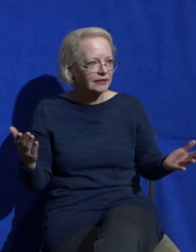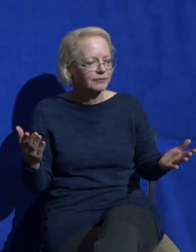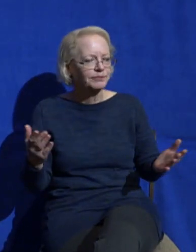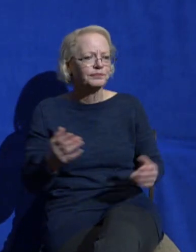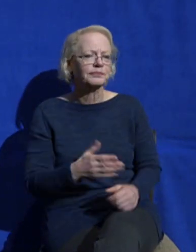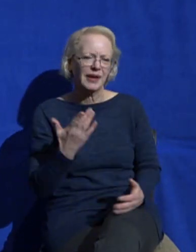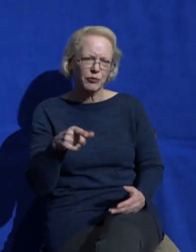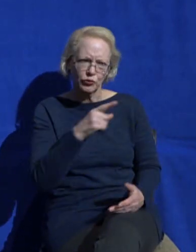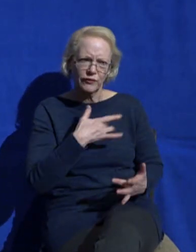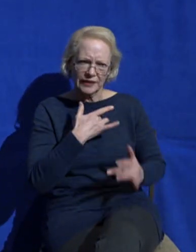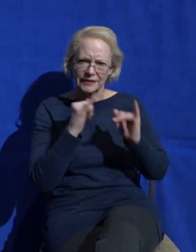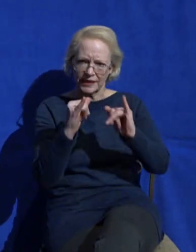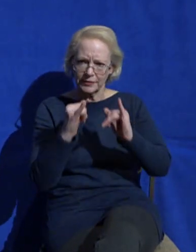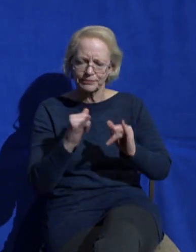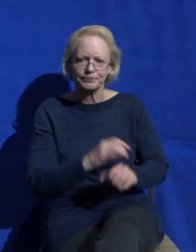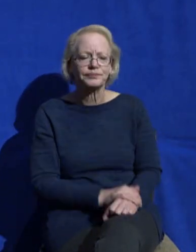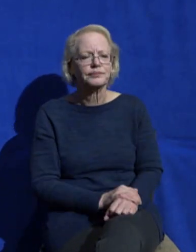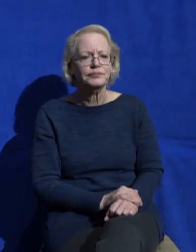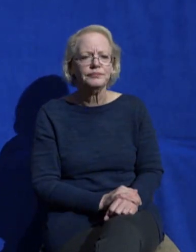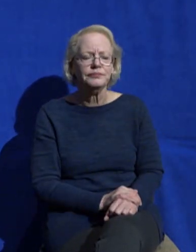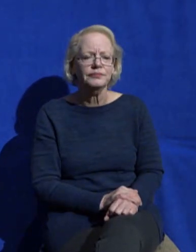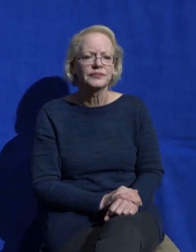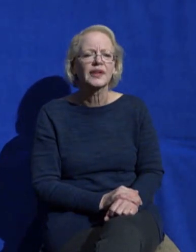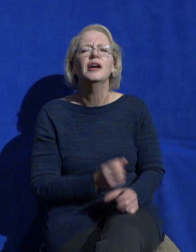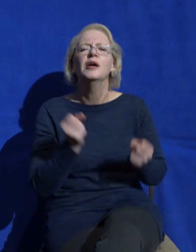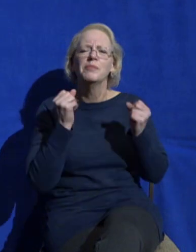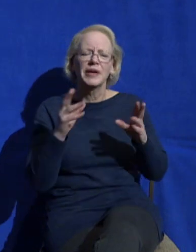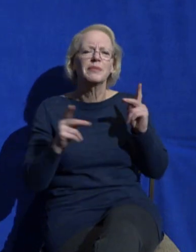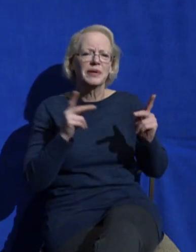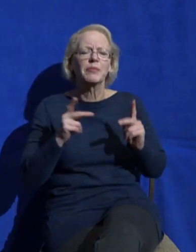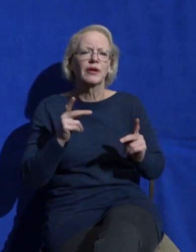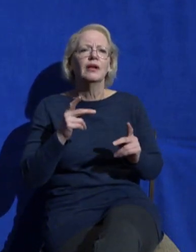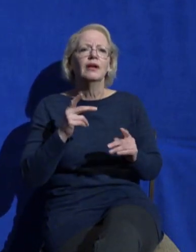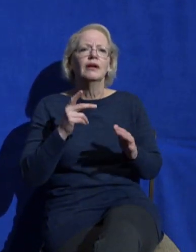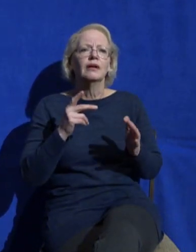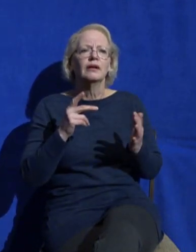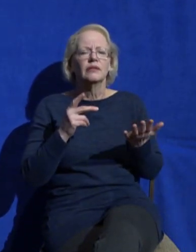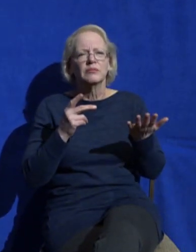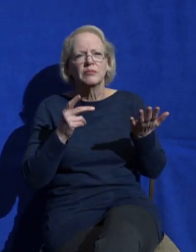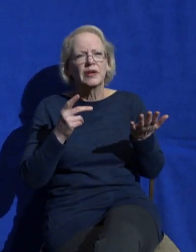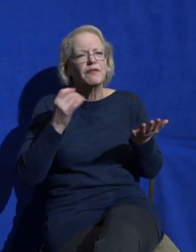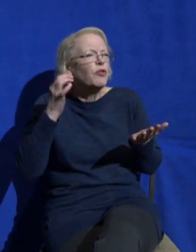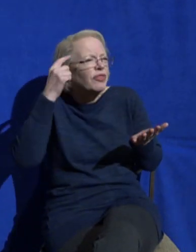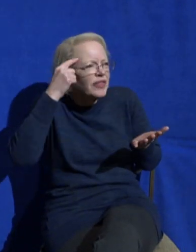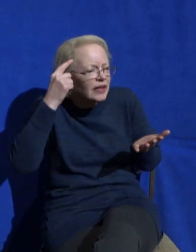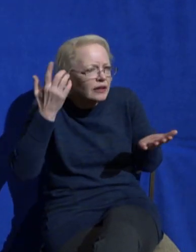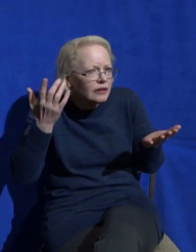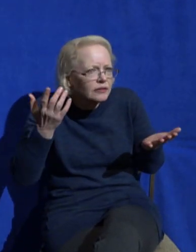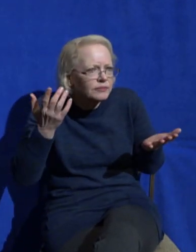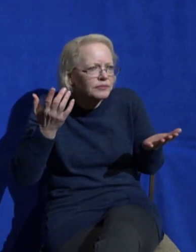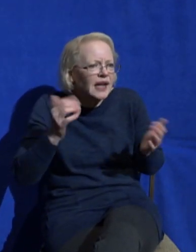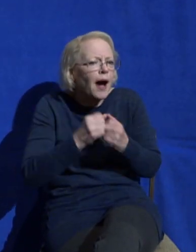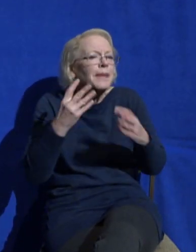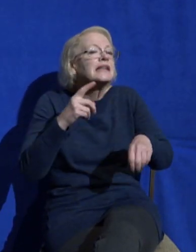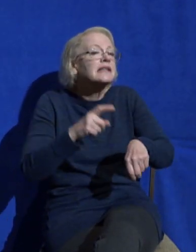of us resonate with this. Think about it just for a second. Like how many times have you checked your phone since this service started?